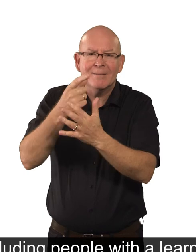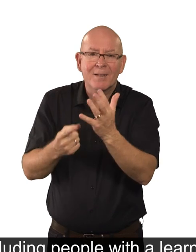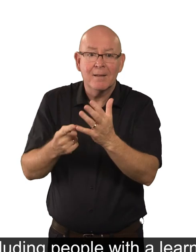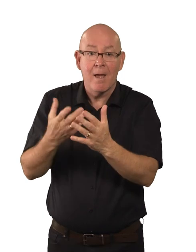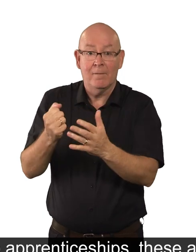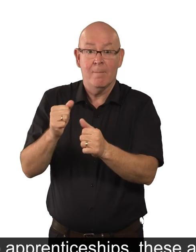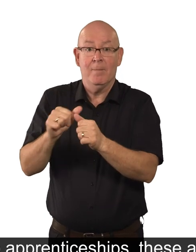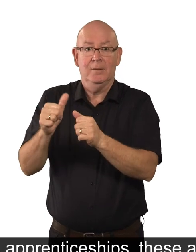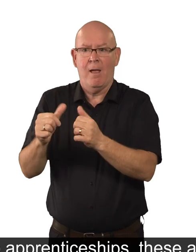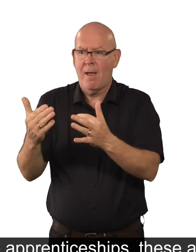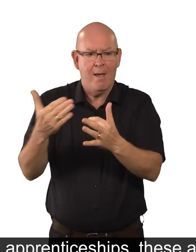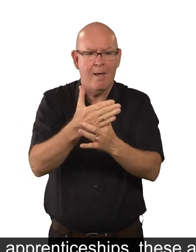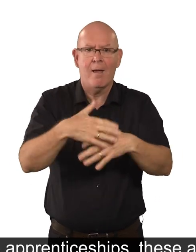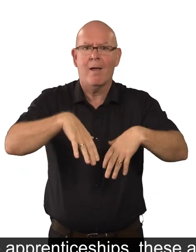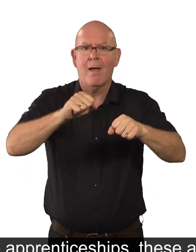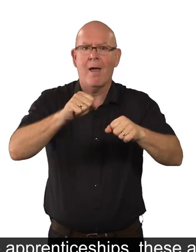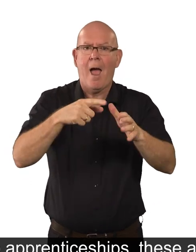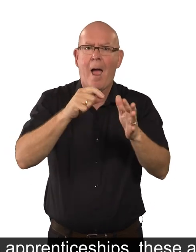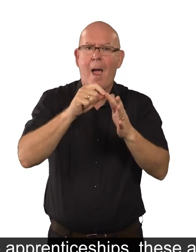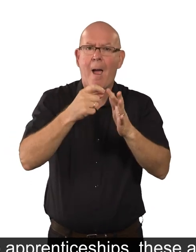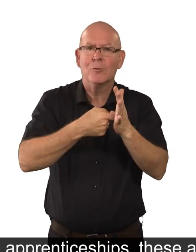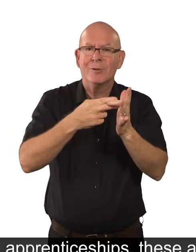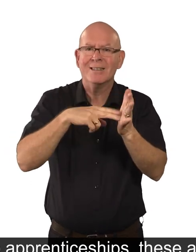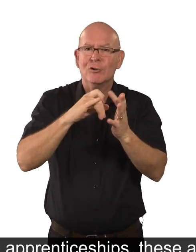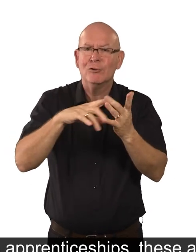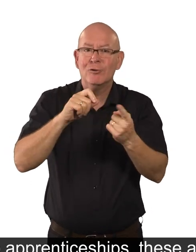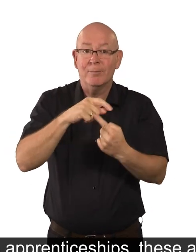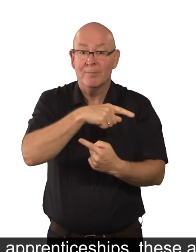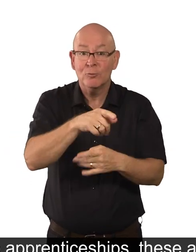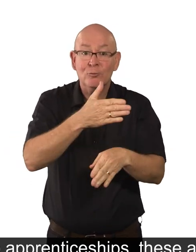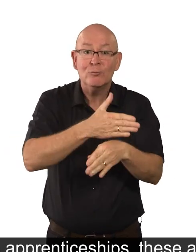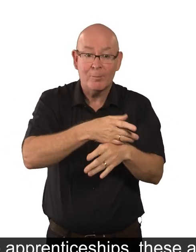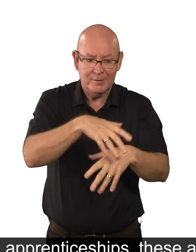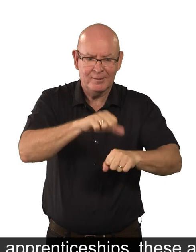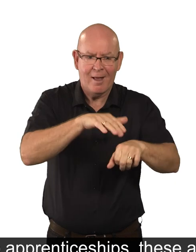better access to apprenticeships. These are jobs that also provide training.